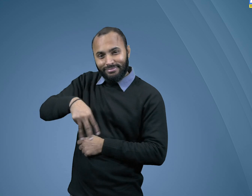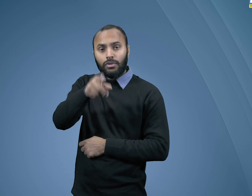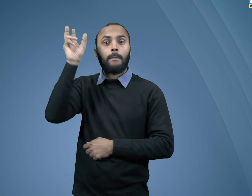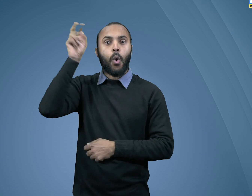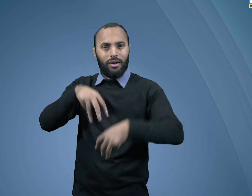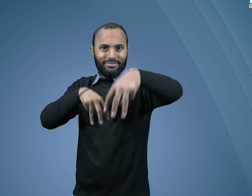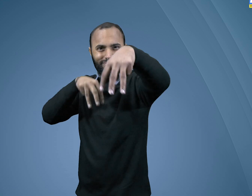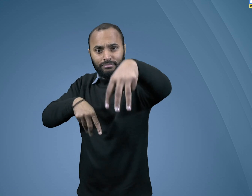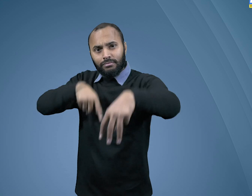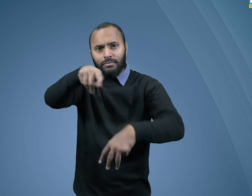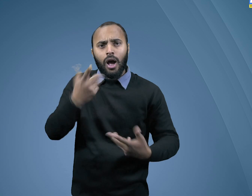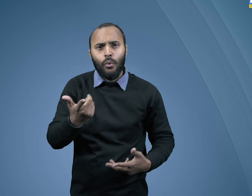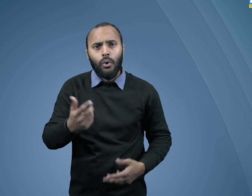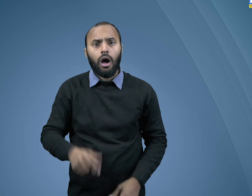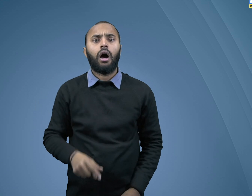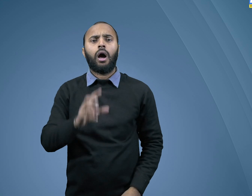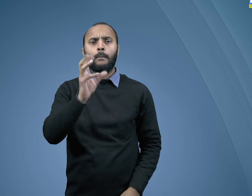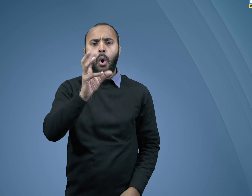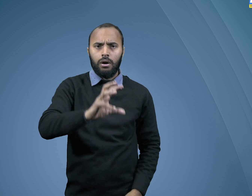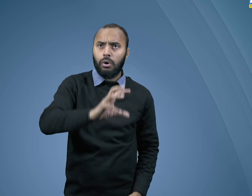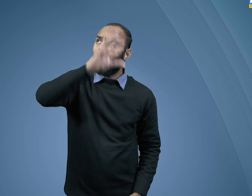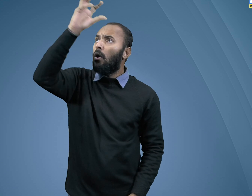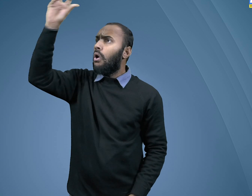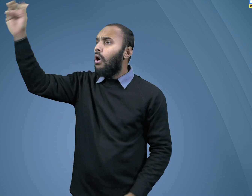and will tell you the activities where force is applied.